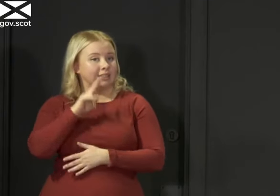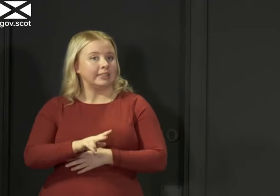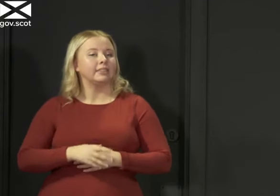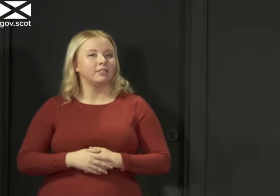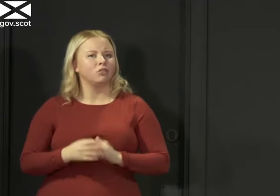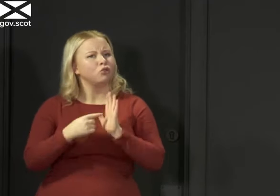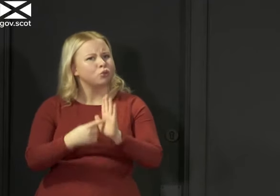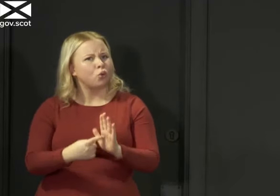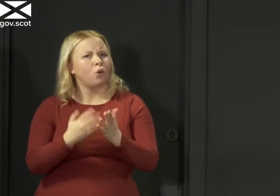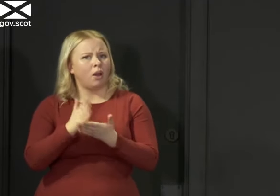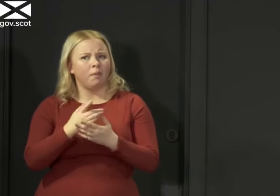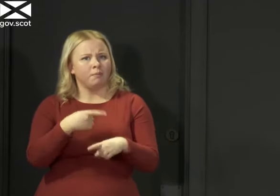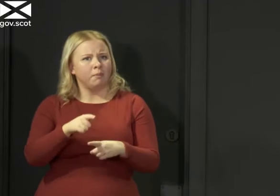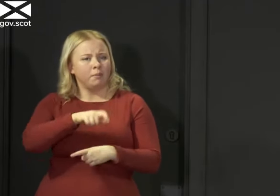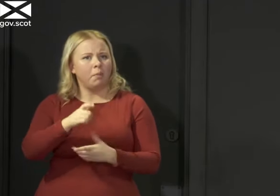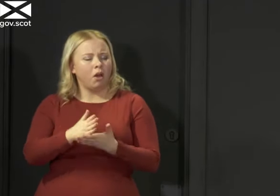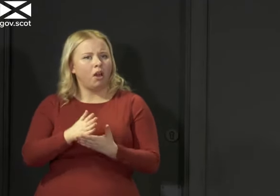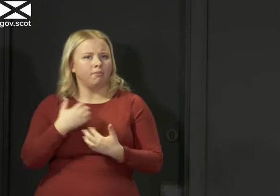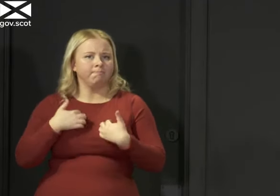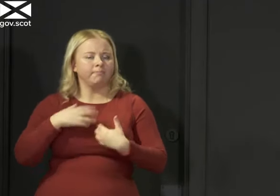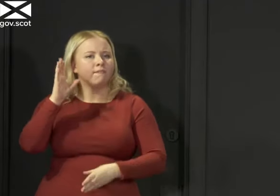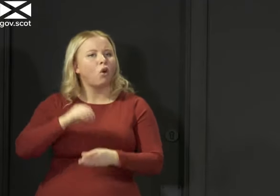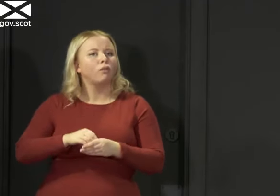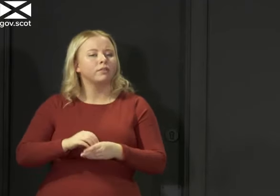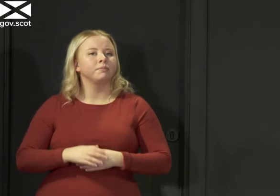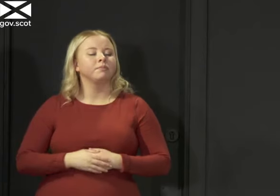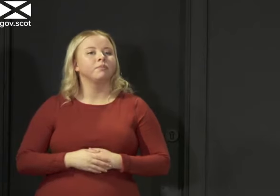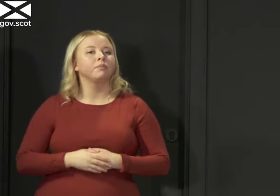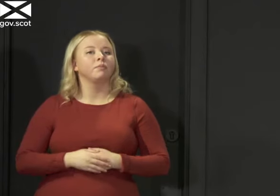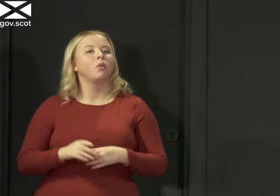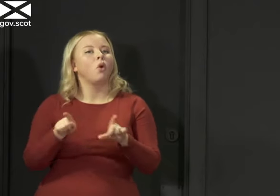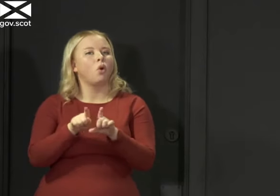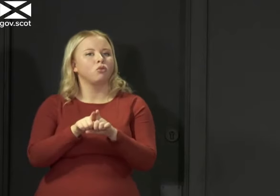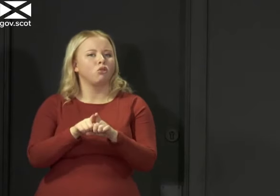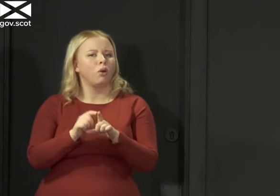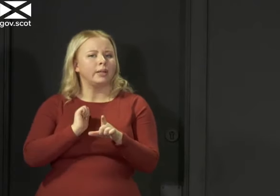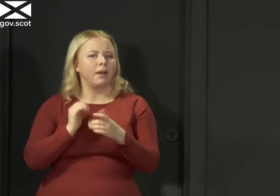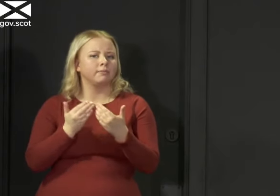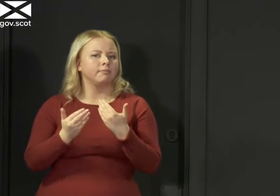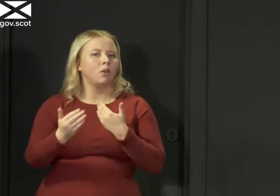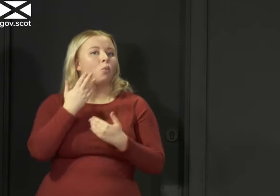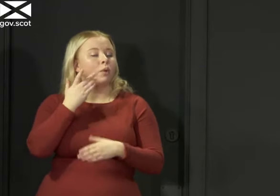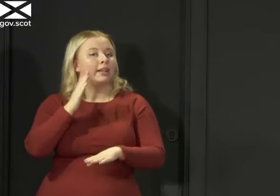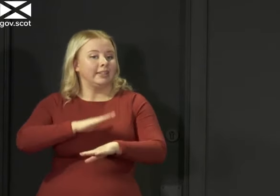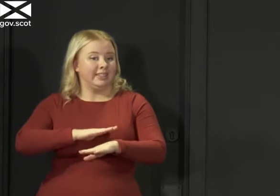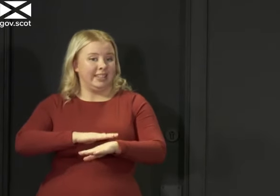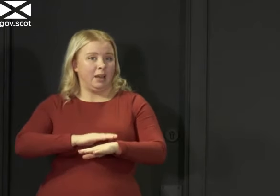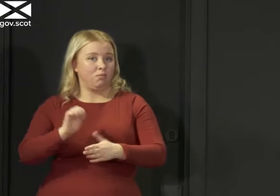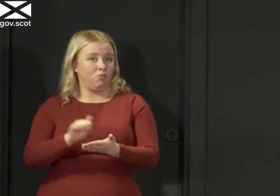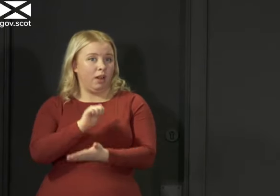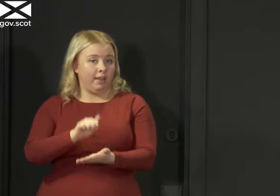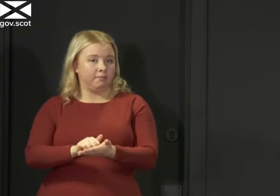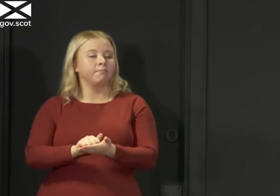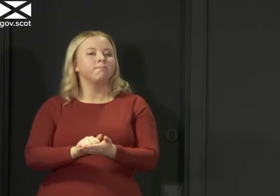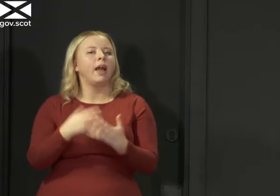the appetite that is there for people to be involved in this. We'll also, in due course, when the time is right, there will be